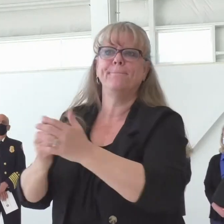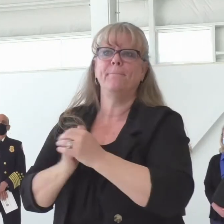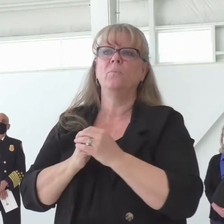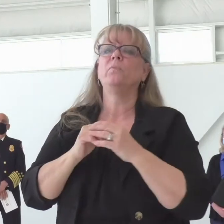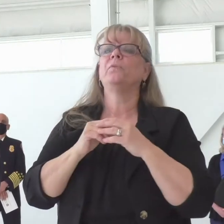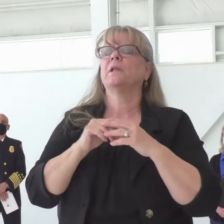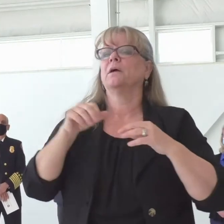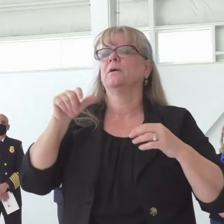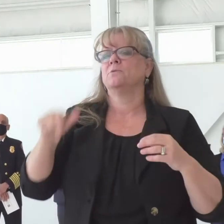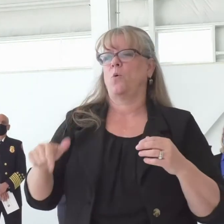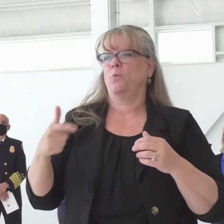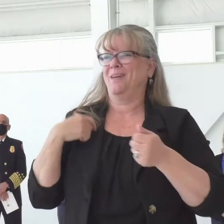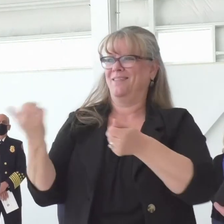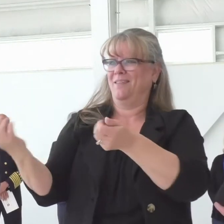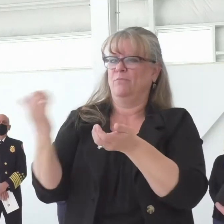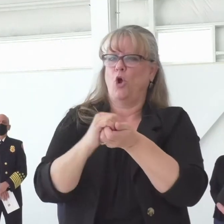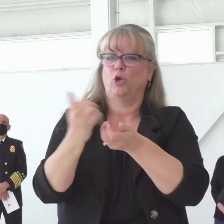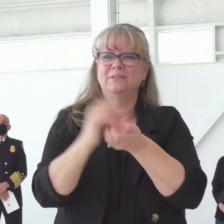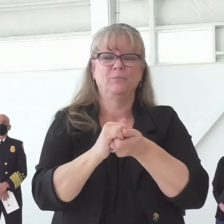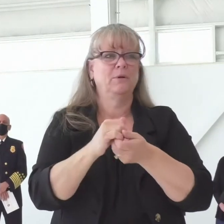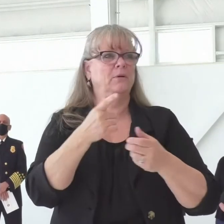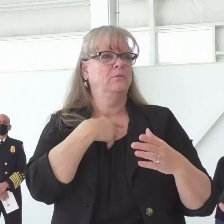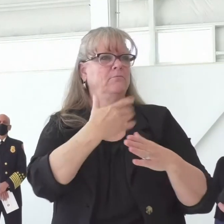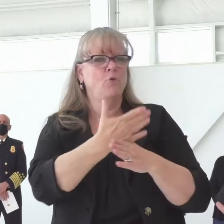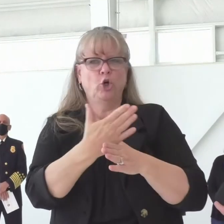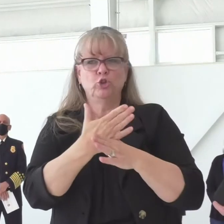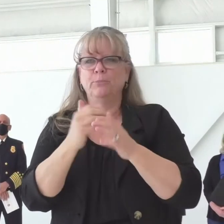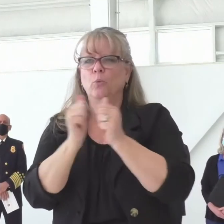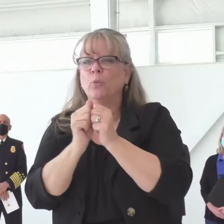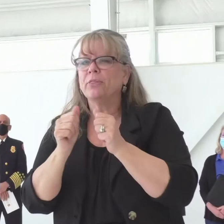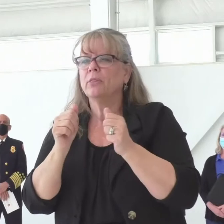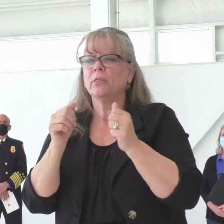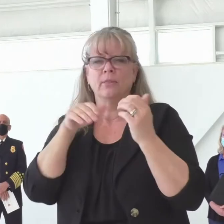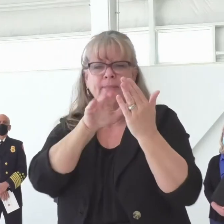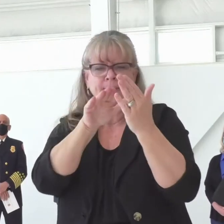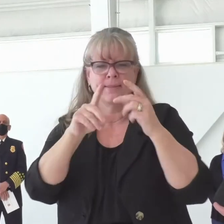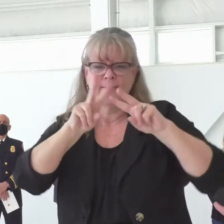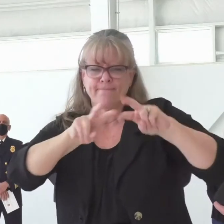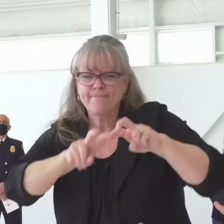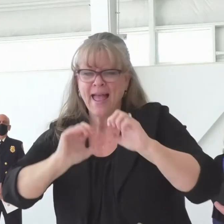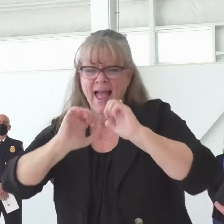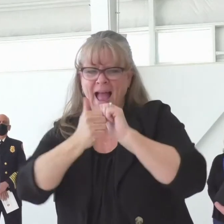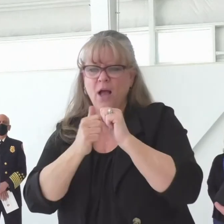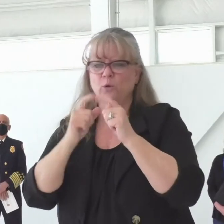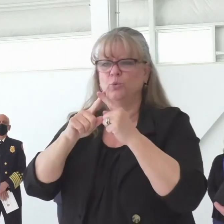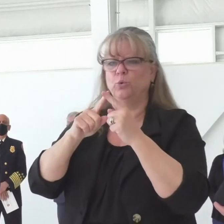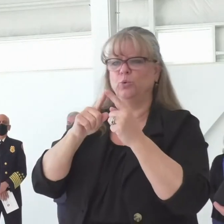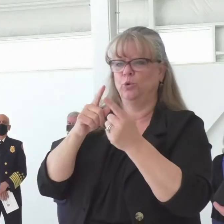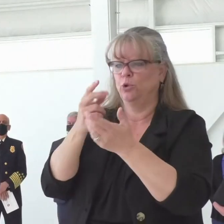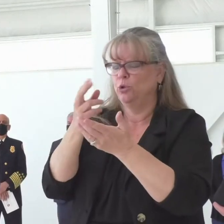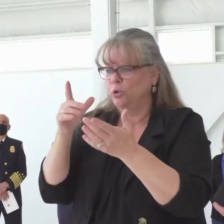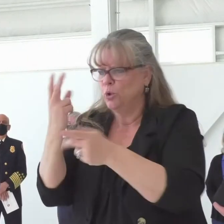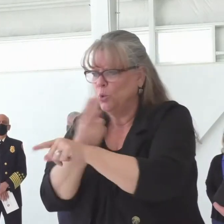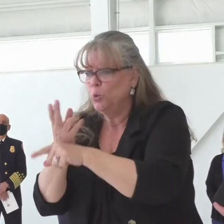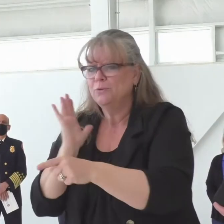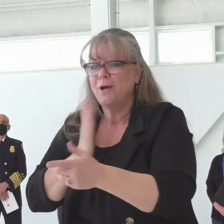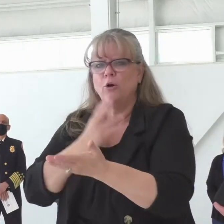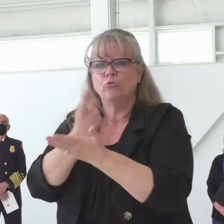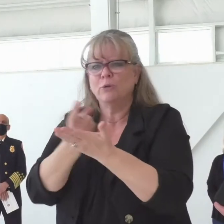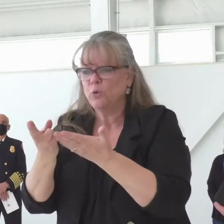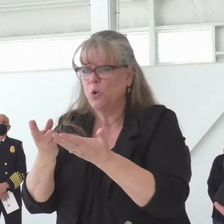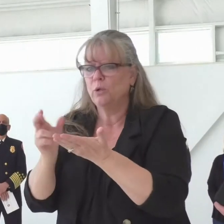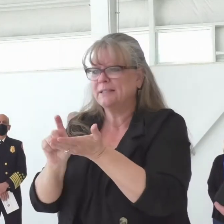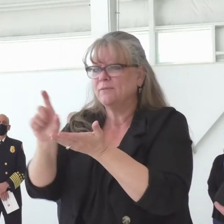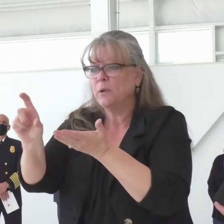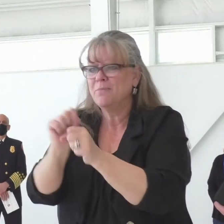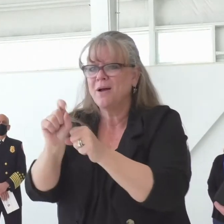prepared for longer and more destructive wildland fires by shifting our resources to a model that allows us to respond more effectively